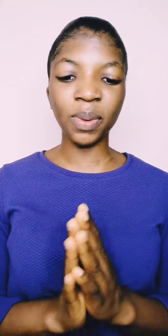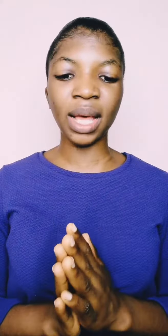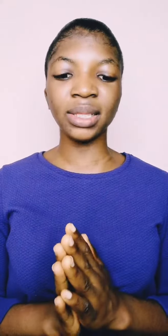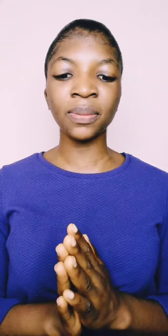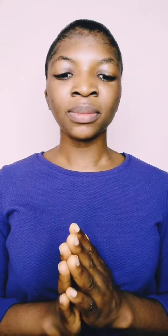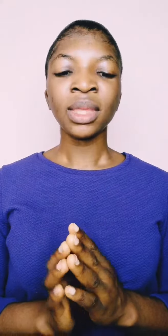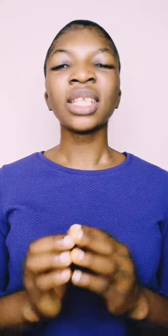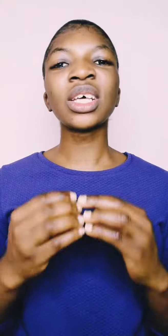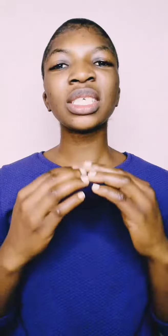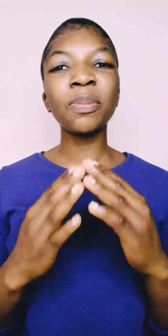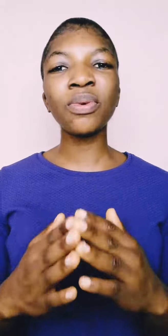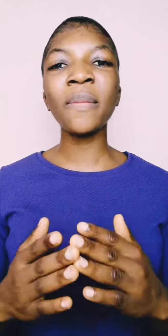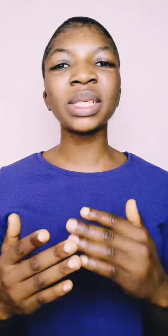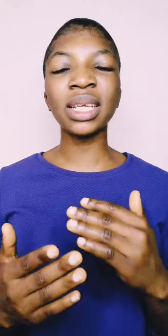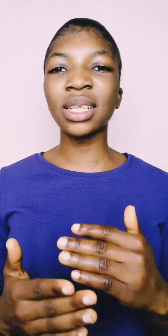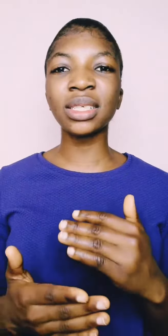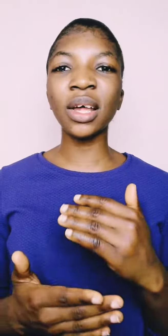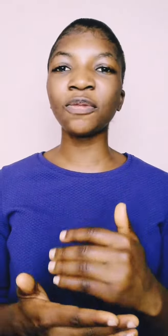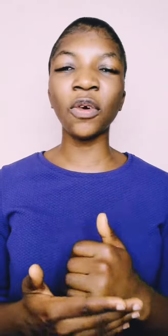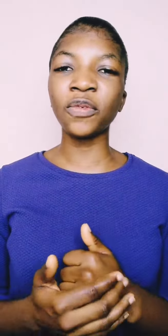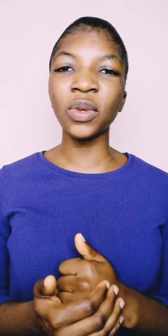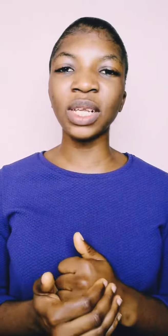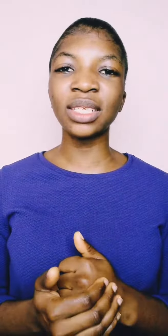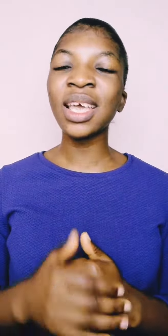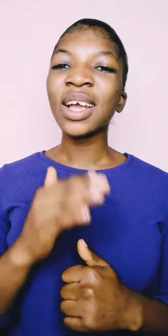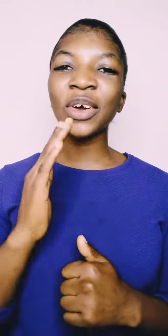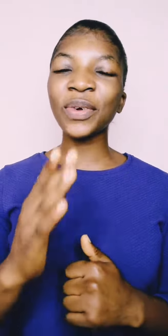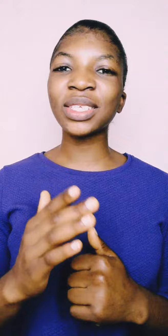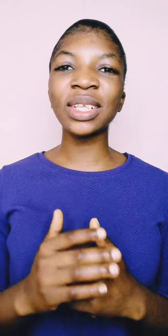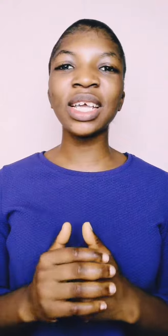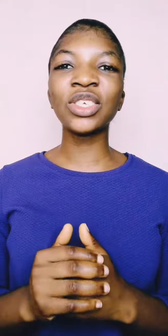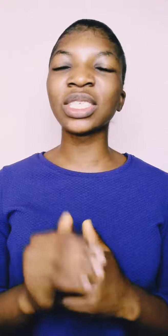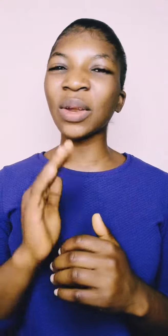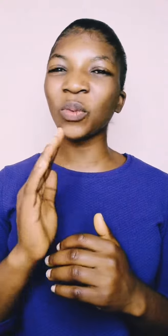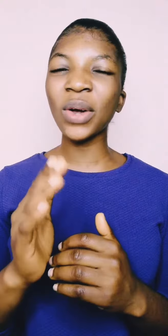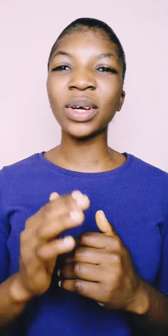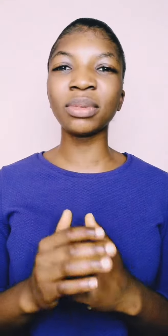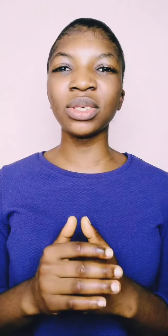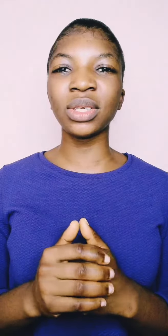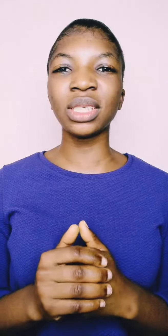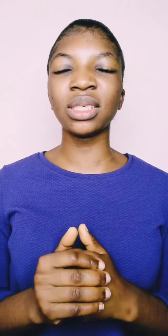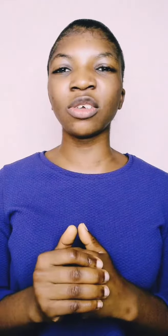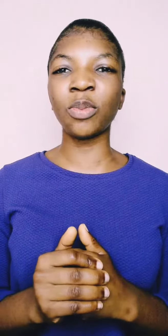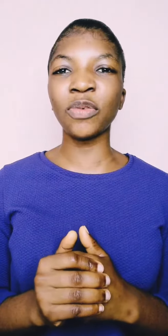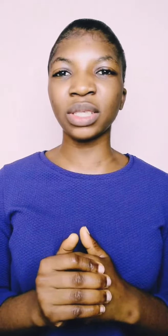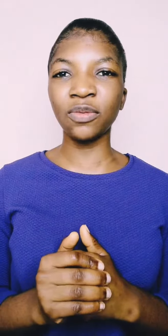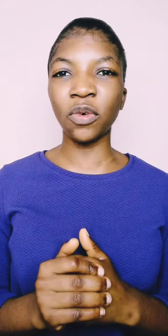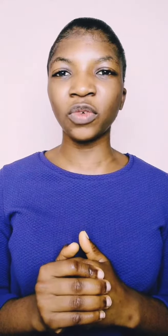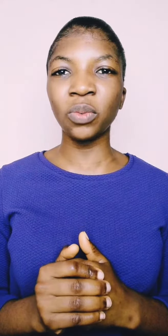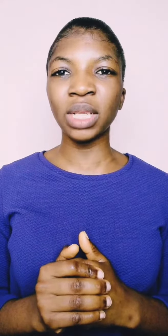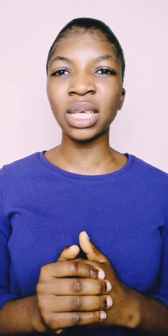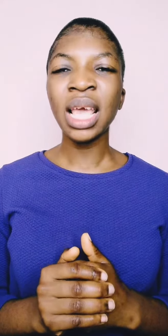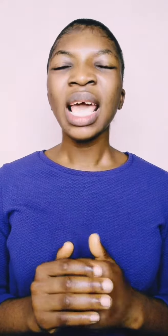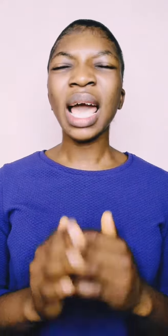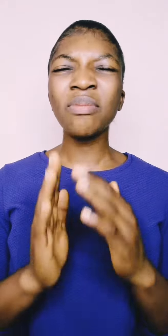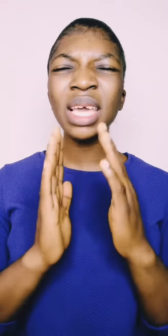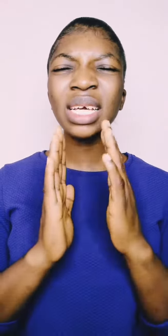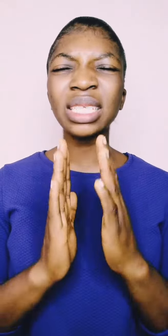pass? Does he promise and does not fulfill it? Congratulations and welcome to your season of prophecy fulfillment. I make a